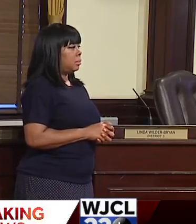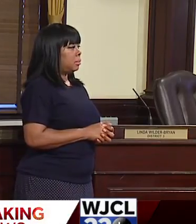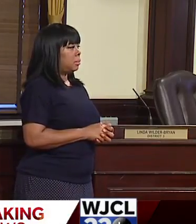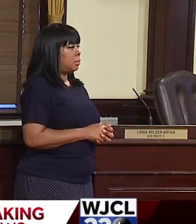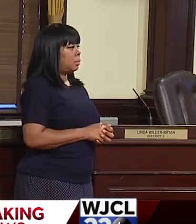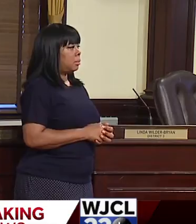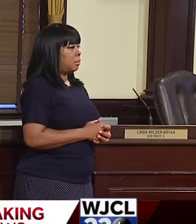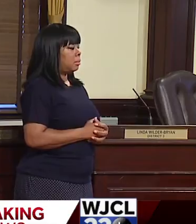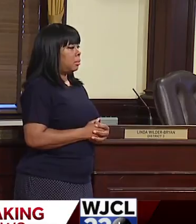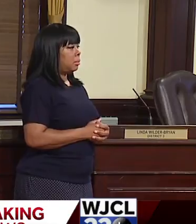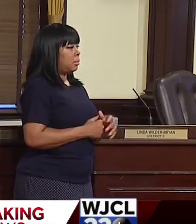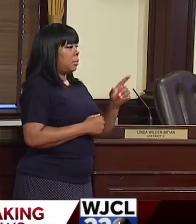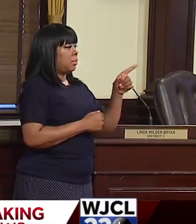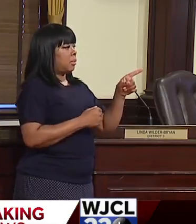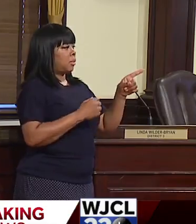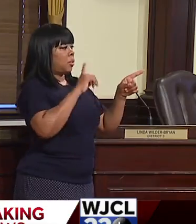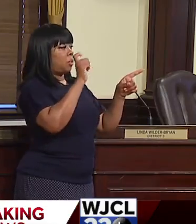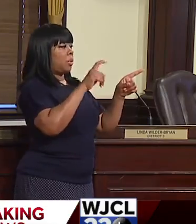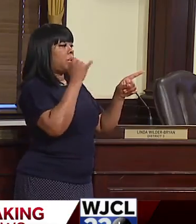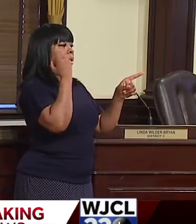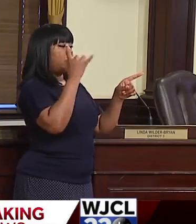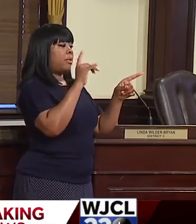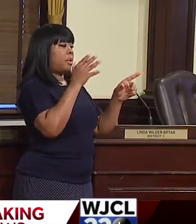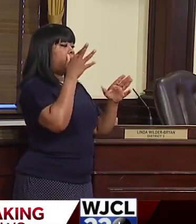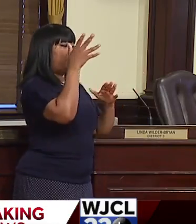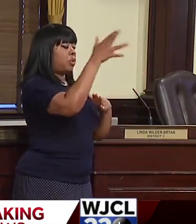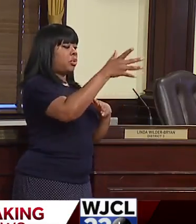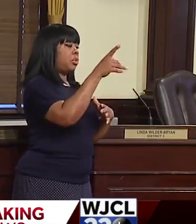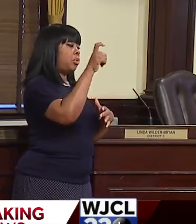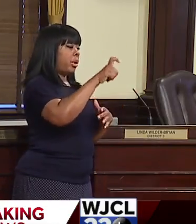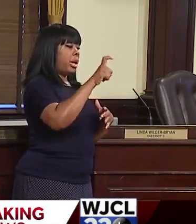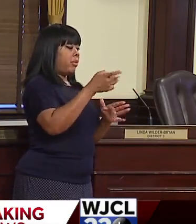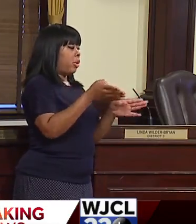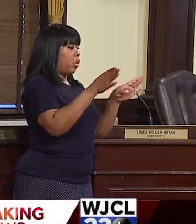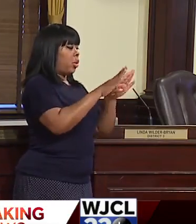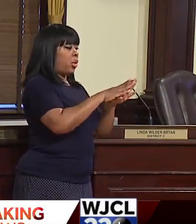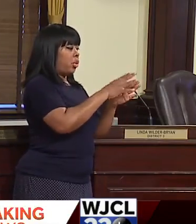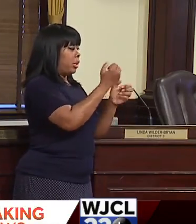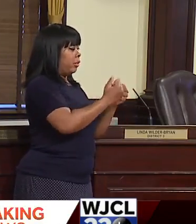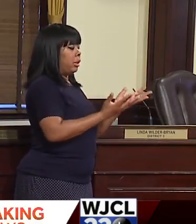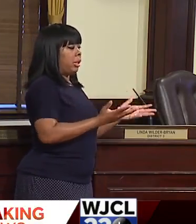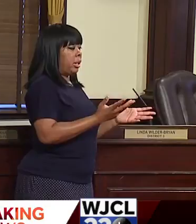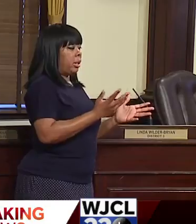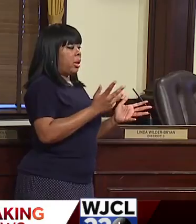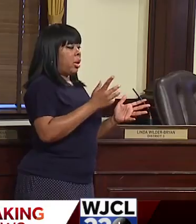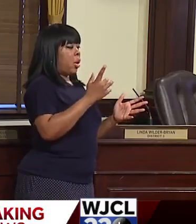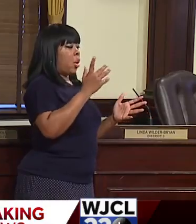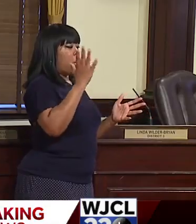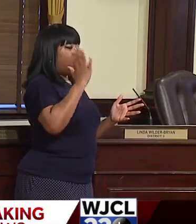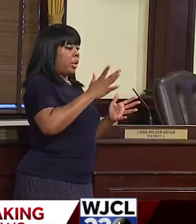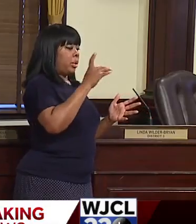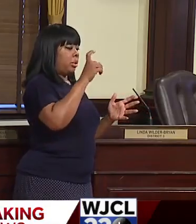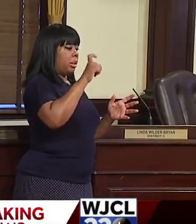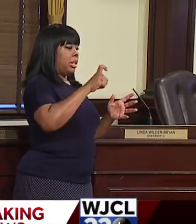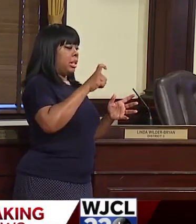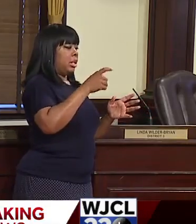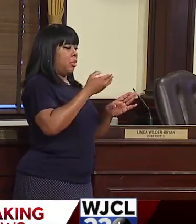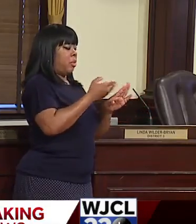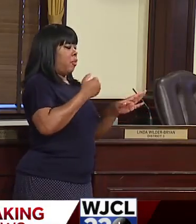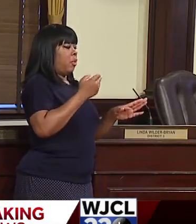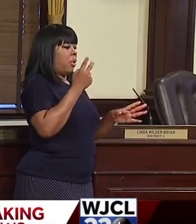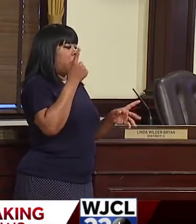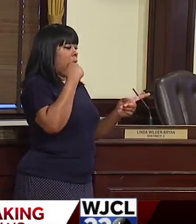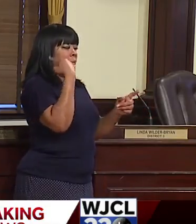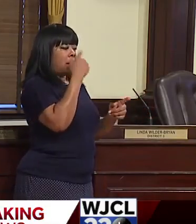Well, again, I think that, um, it is the two sides to it. The first side is the community